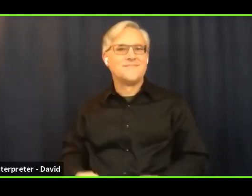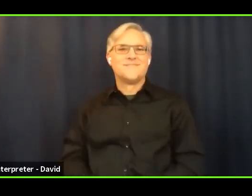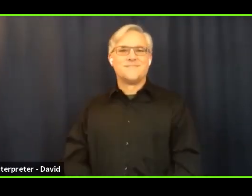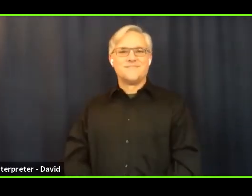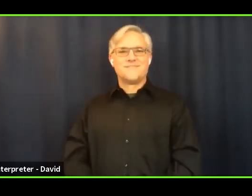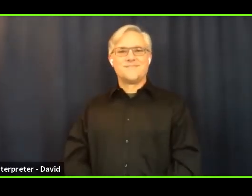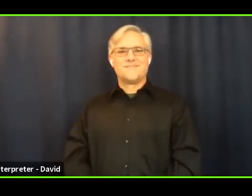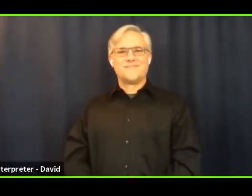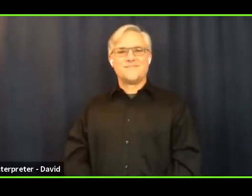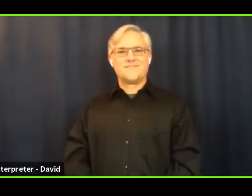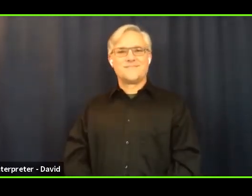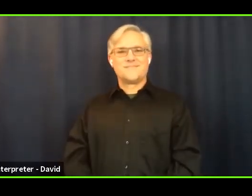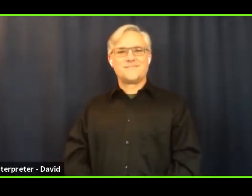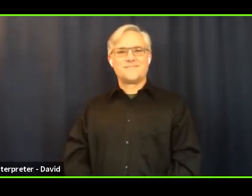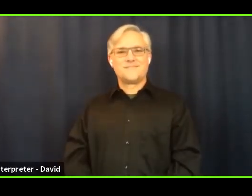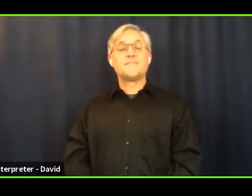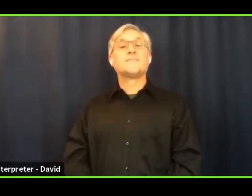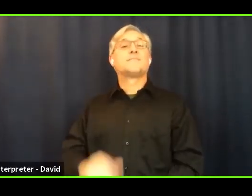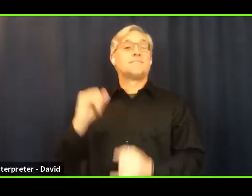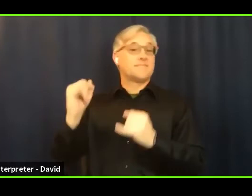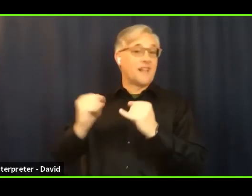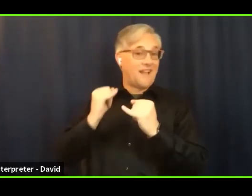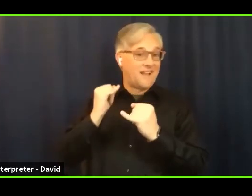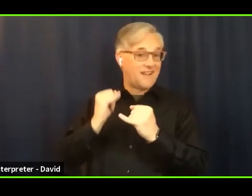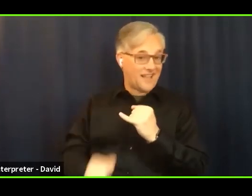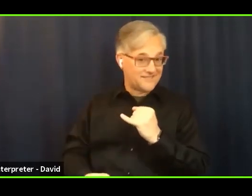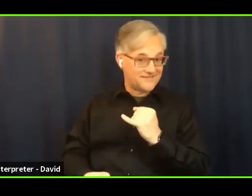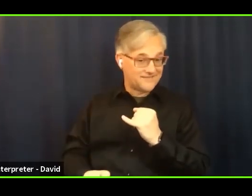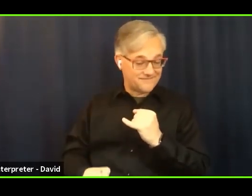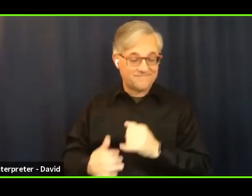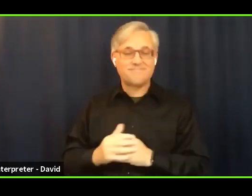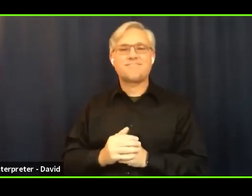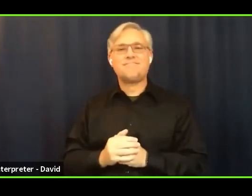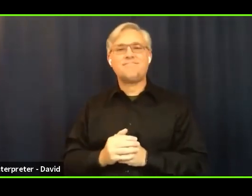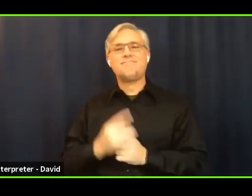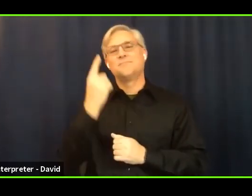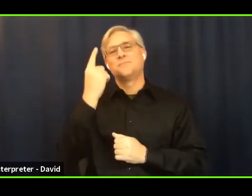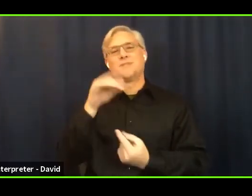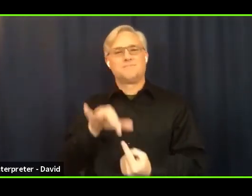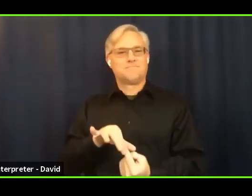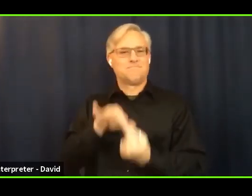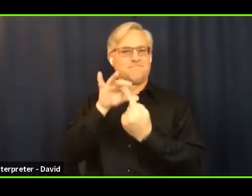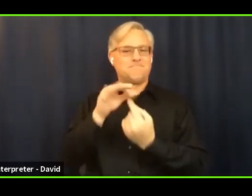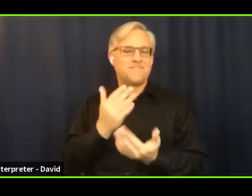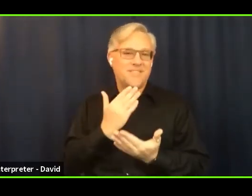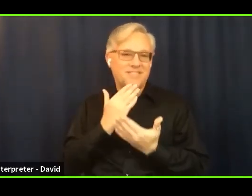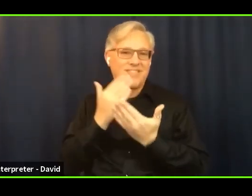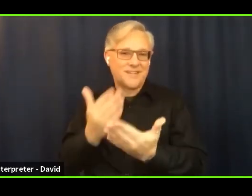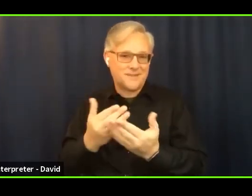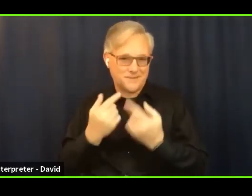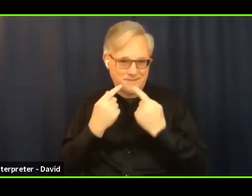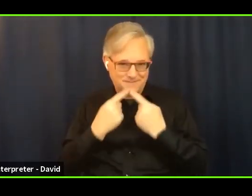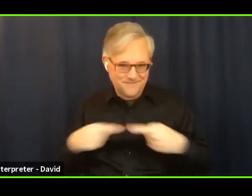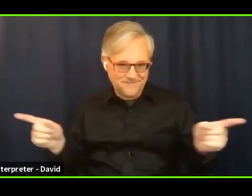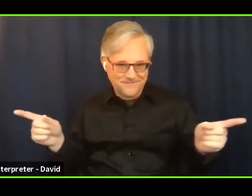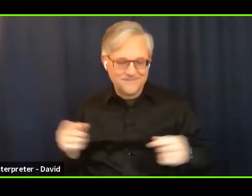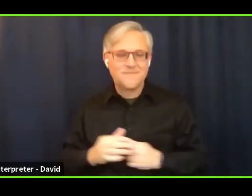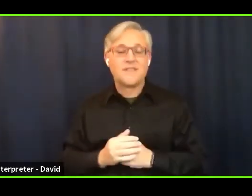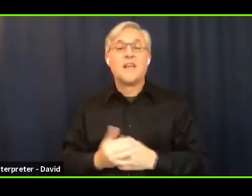And finally, I want to make one special thank you announcement. This week, I want to say a special thank you